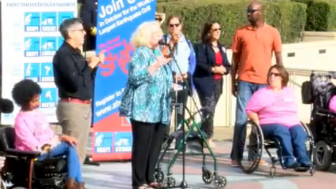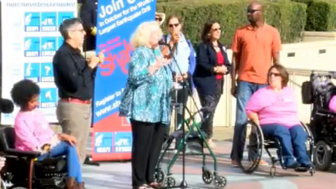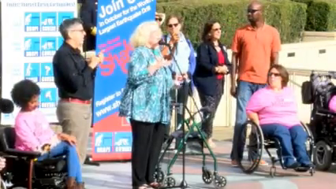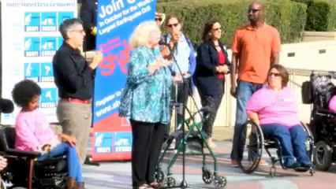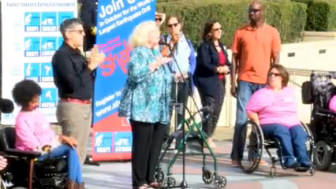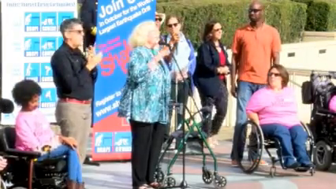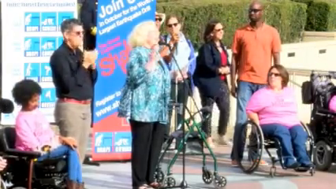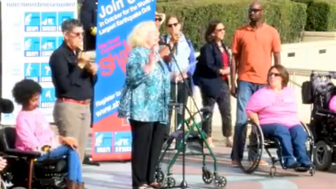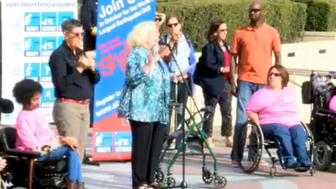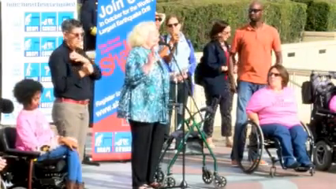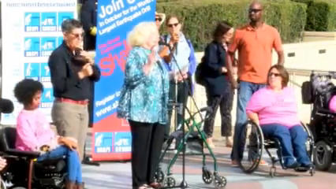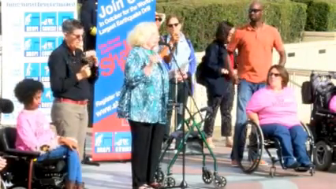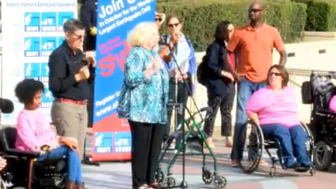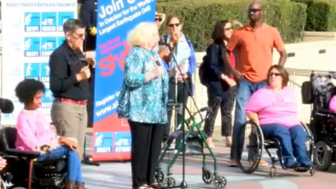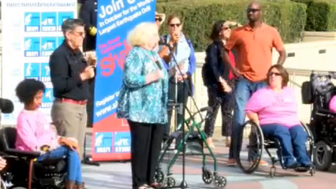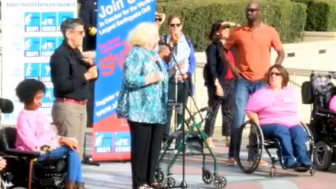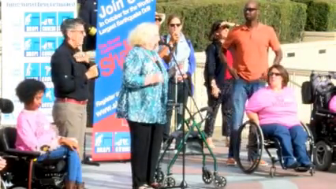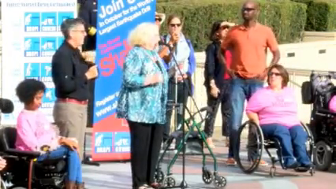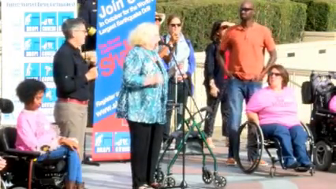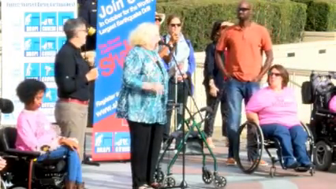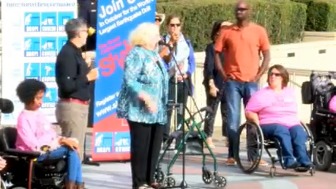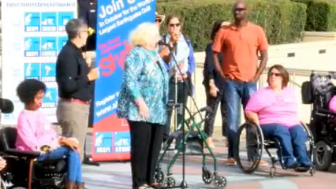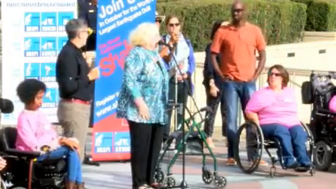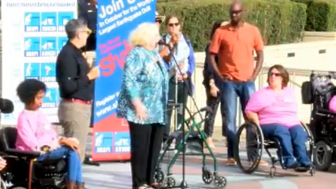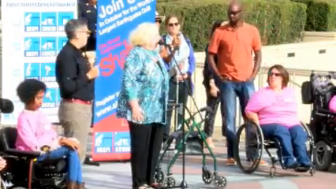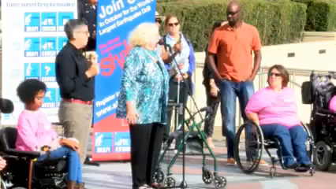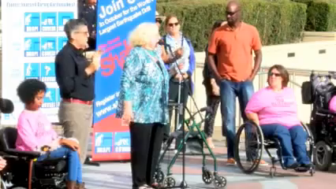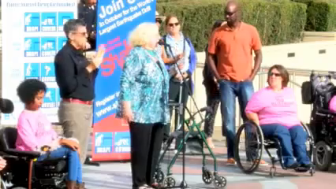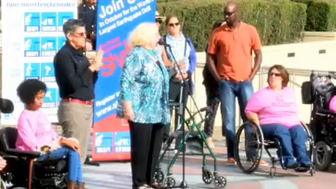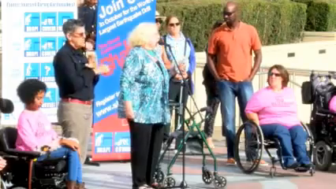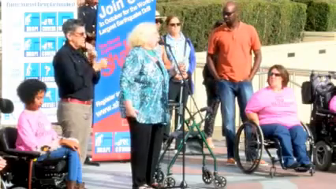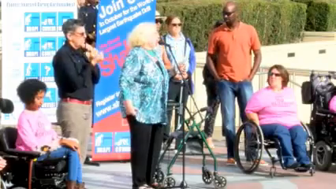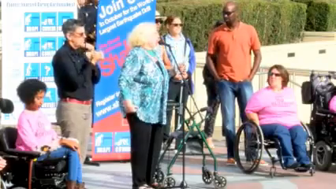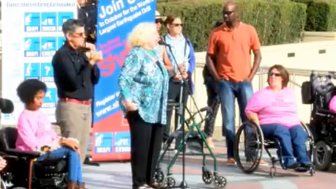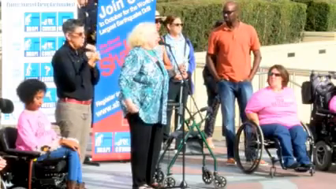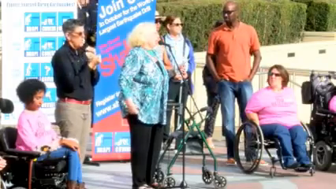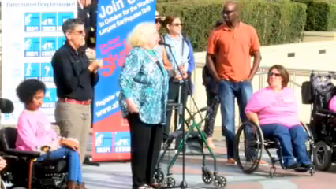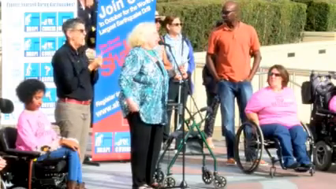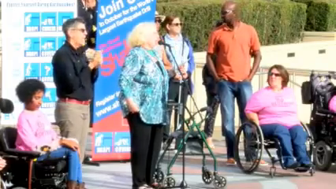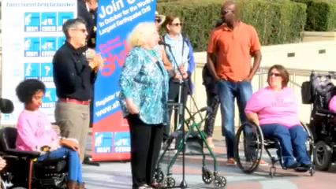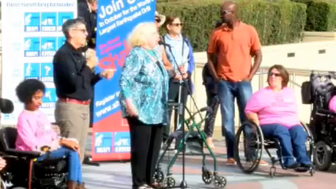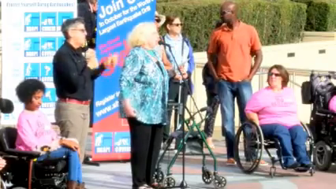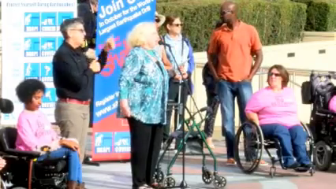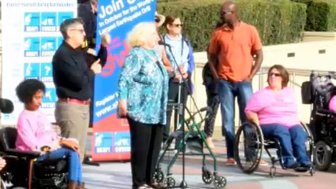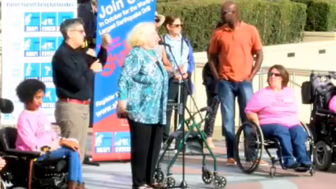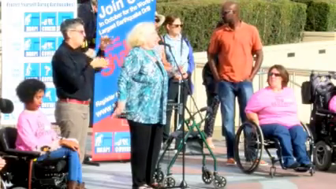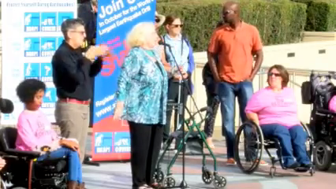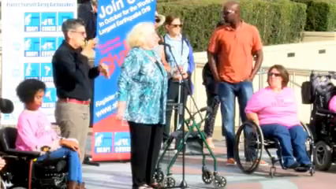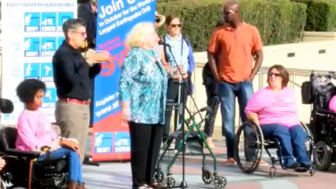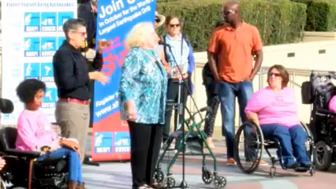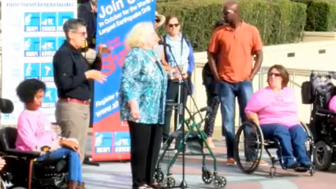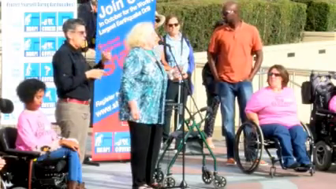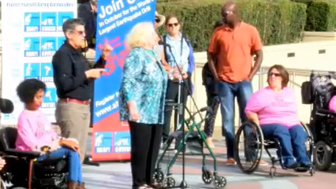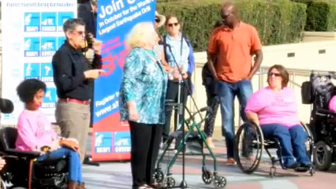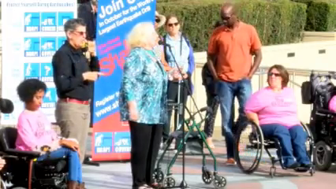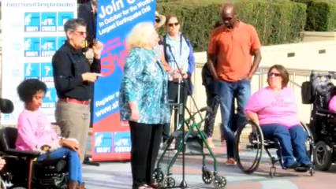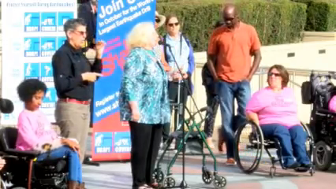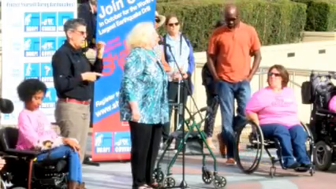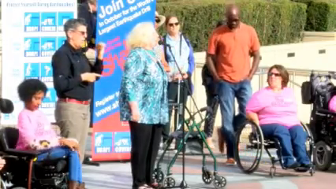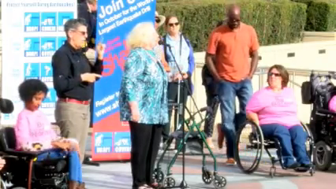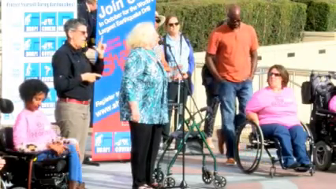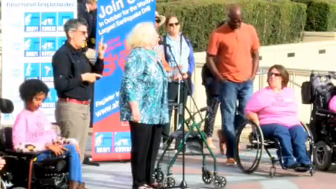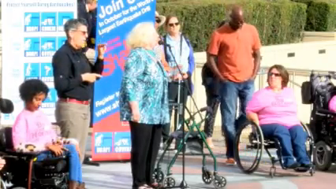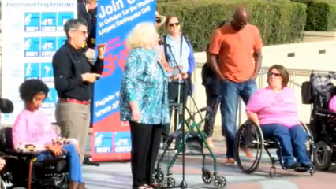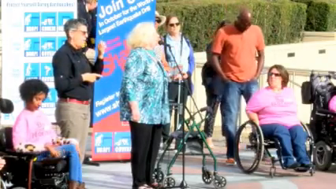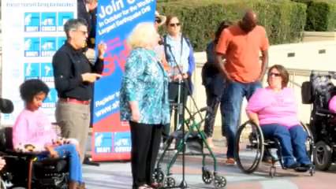House, is sweeping. The Supreme Court then heard about Olmstead, which we all